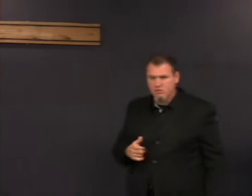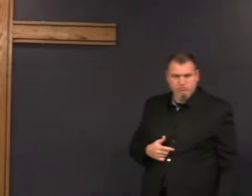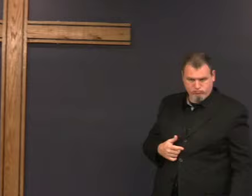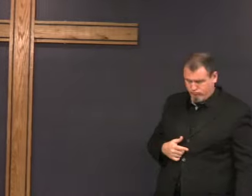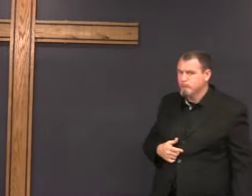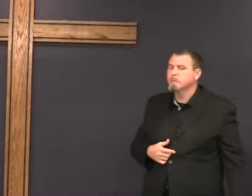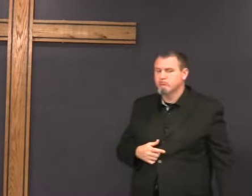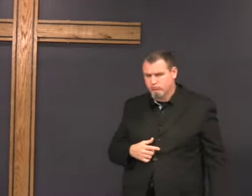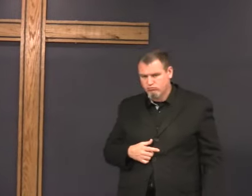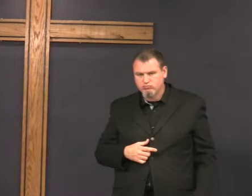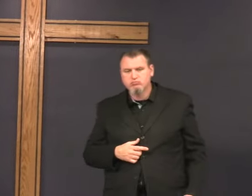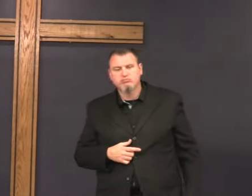now